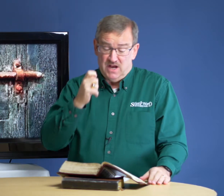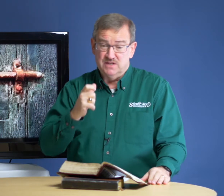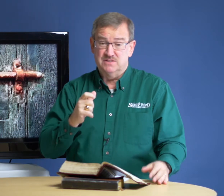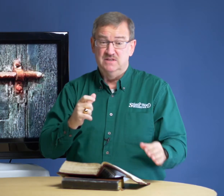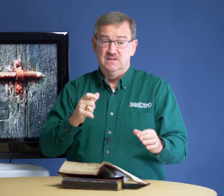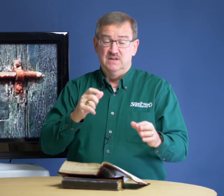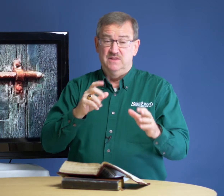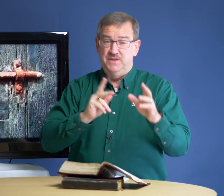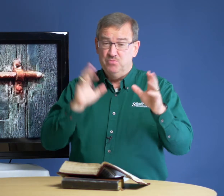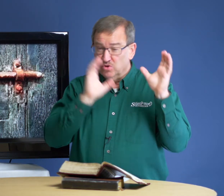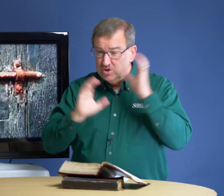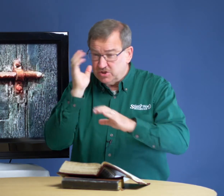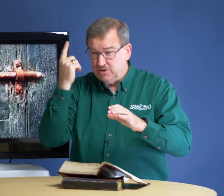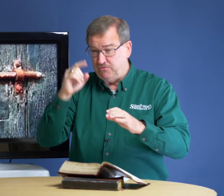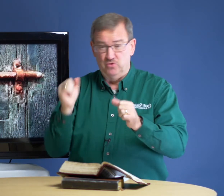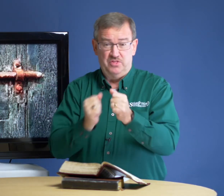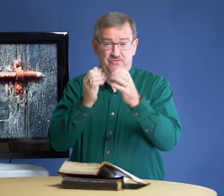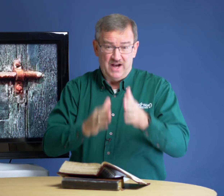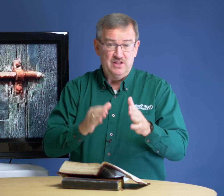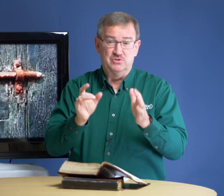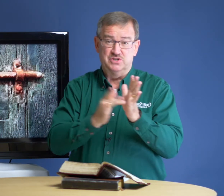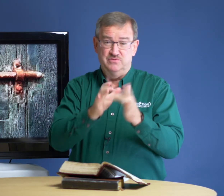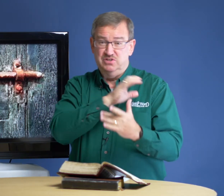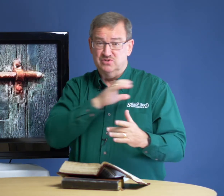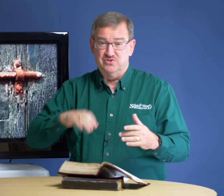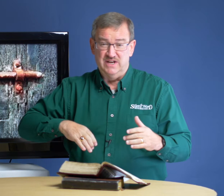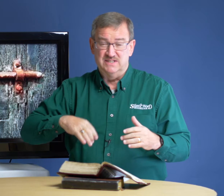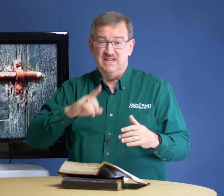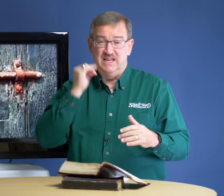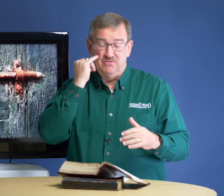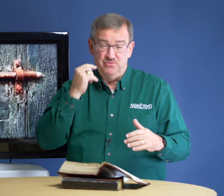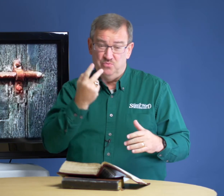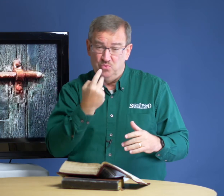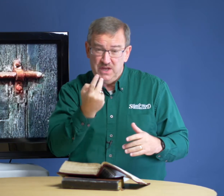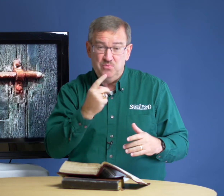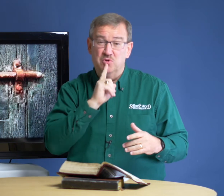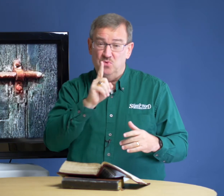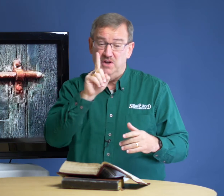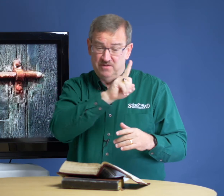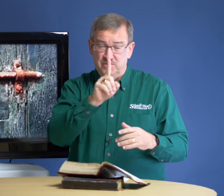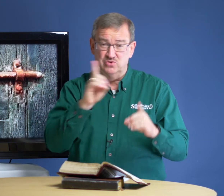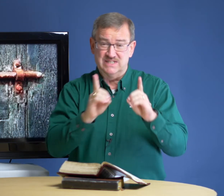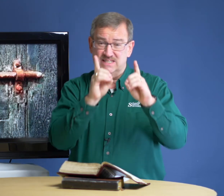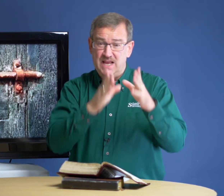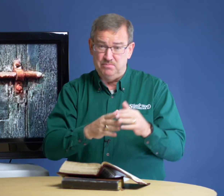they were looking for the followers of Jesus Christ. If we were one of those disciples,